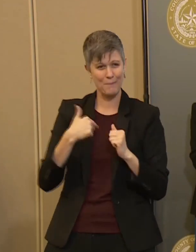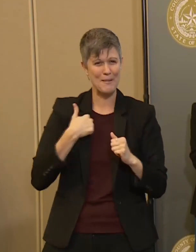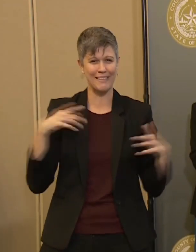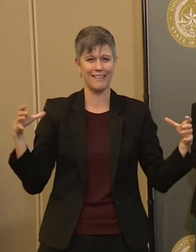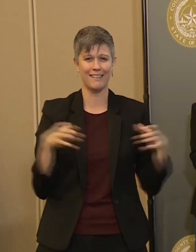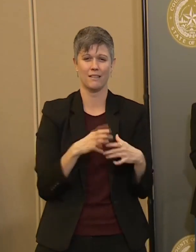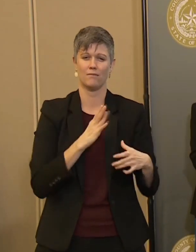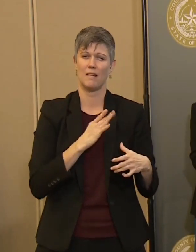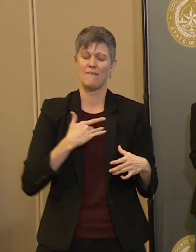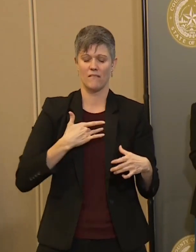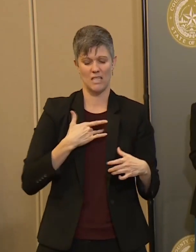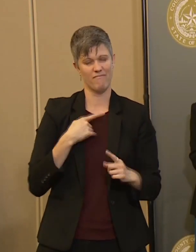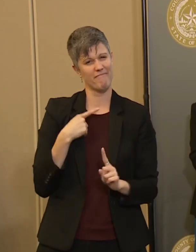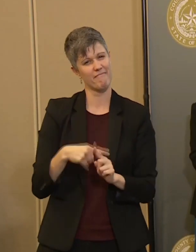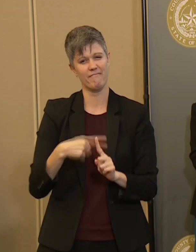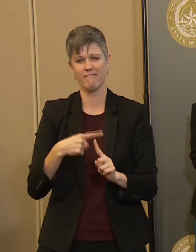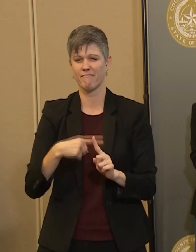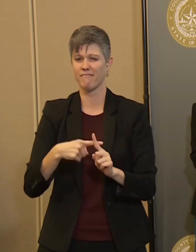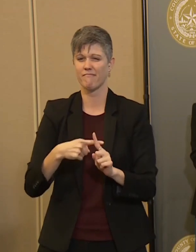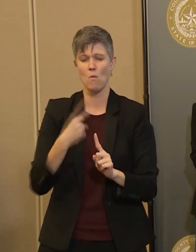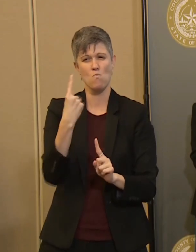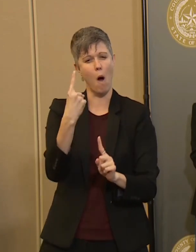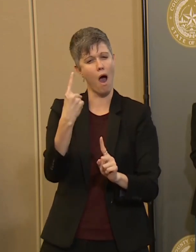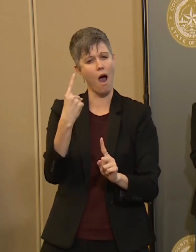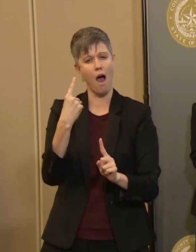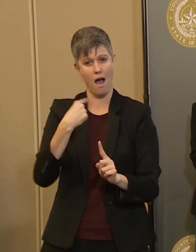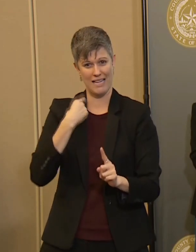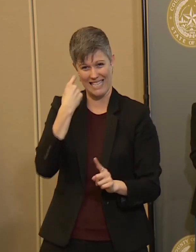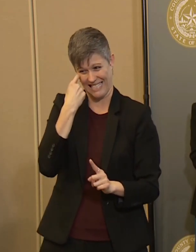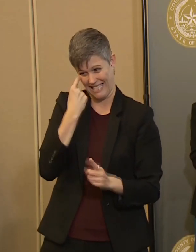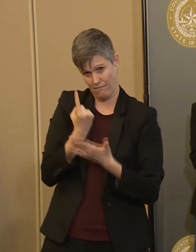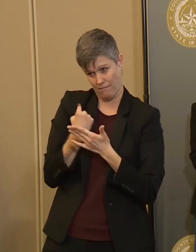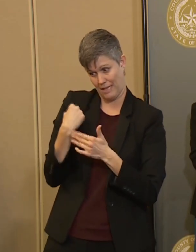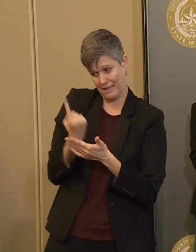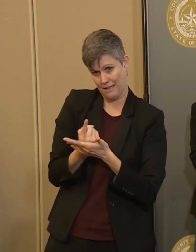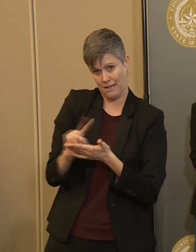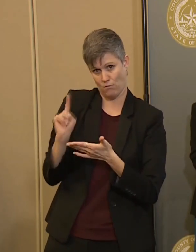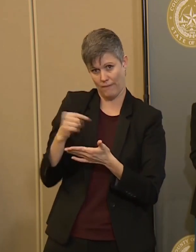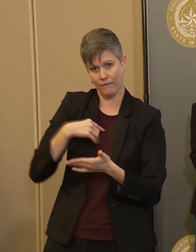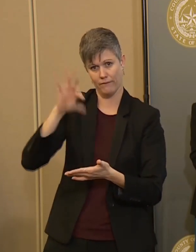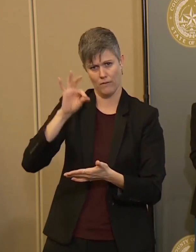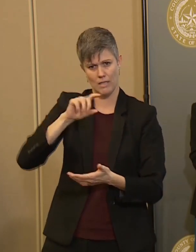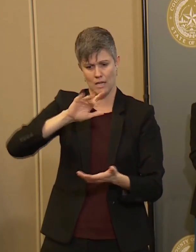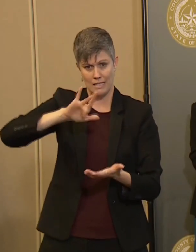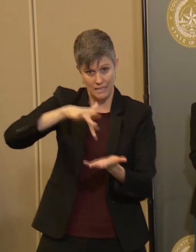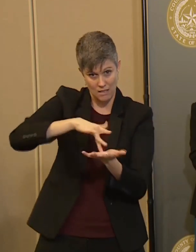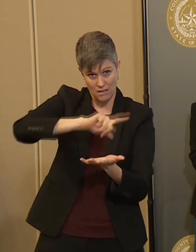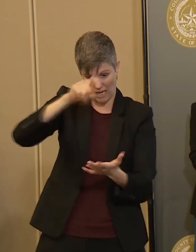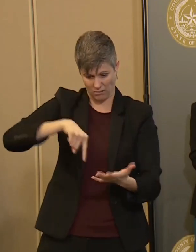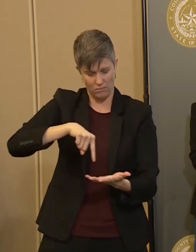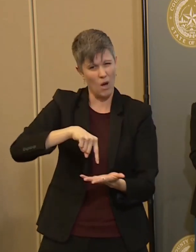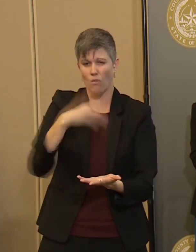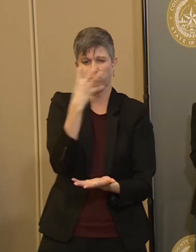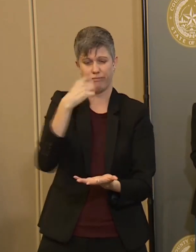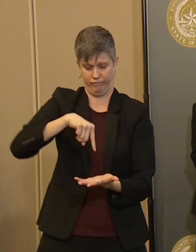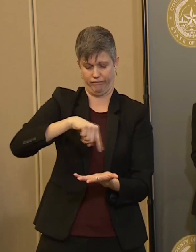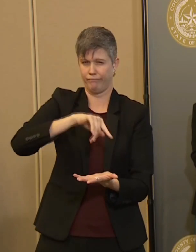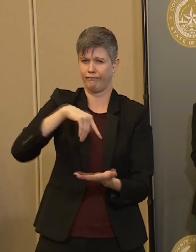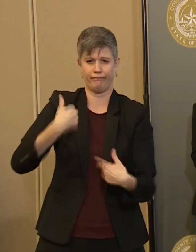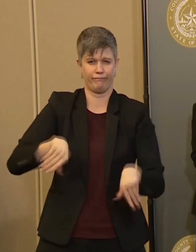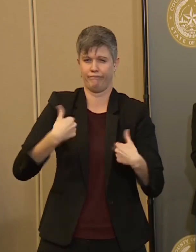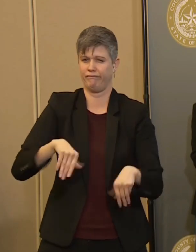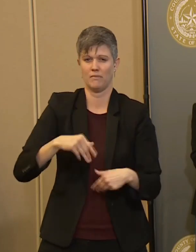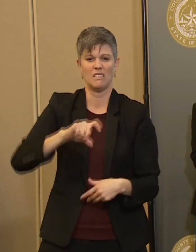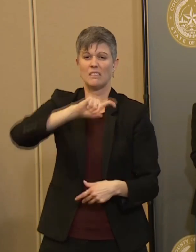thing that I have discovered in the last week is that Central Texas is amazing, and the best people to make the